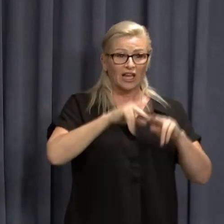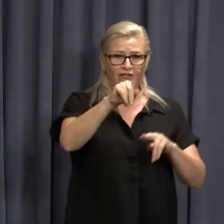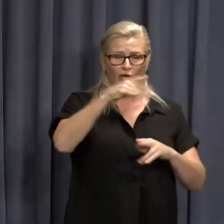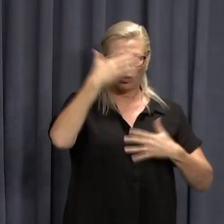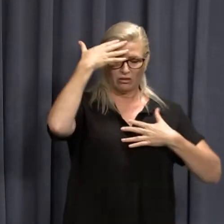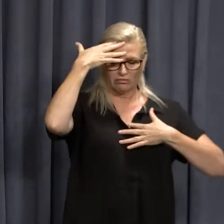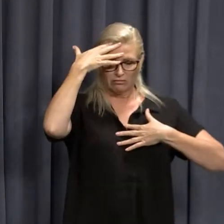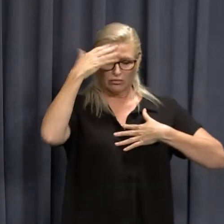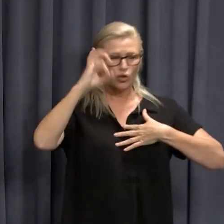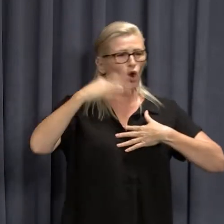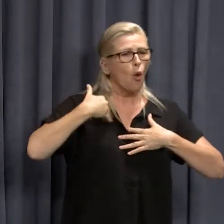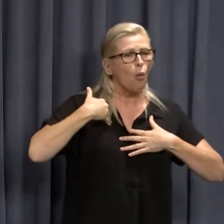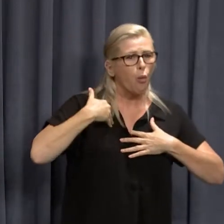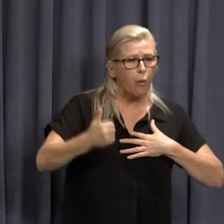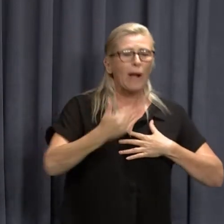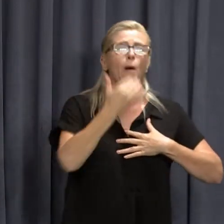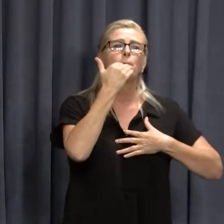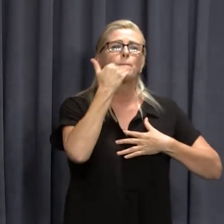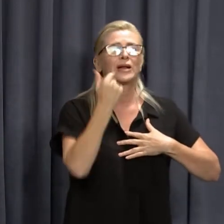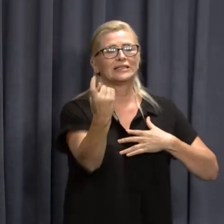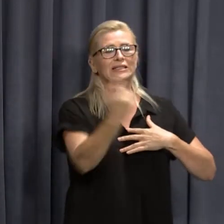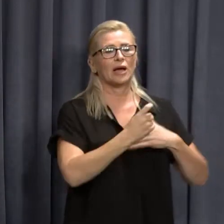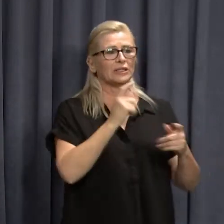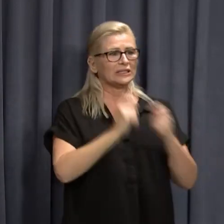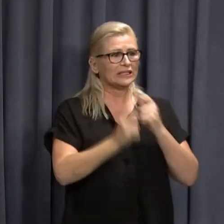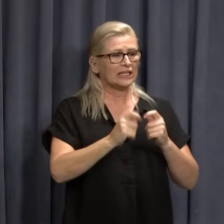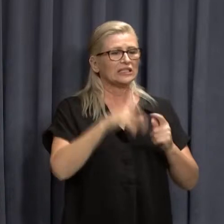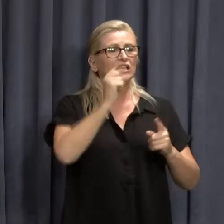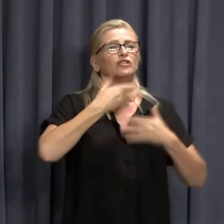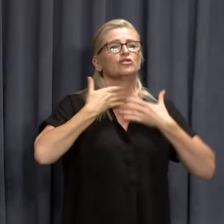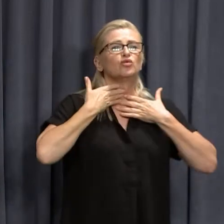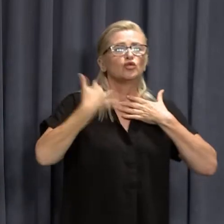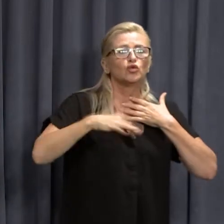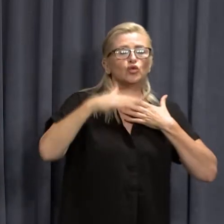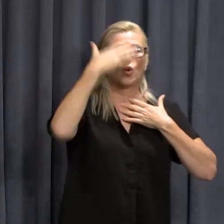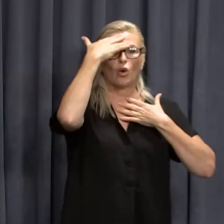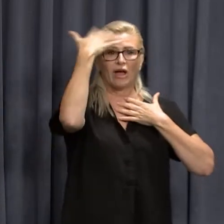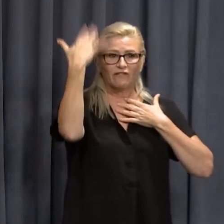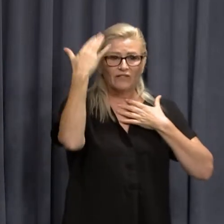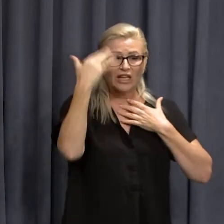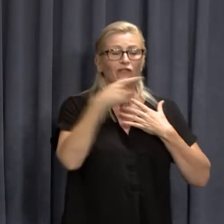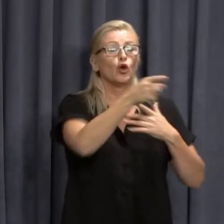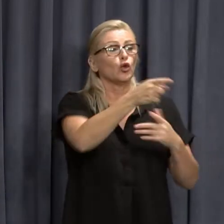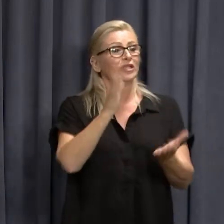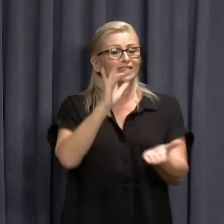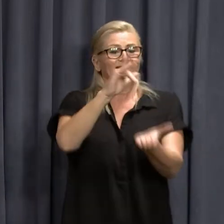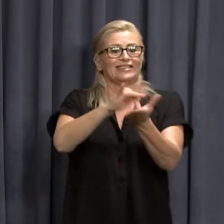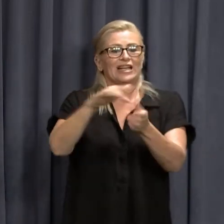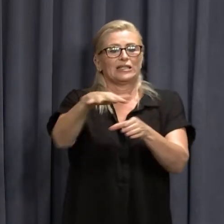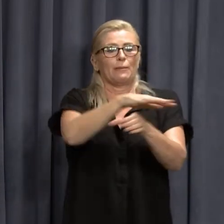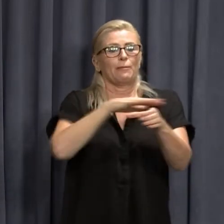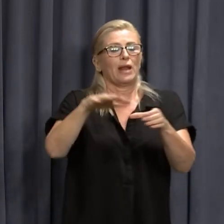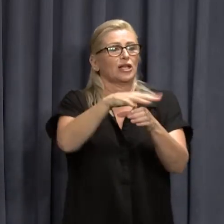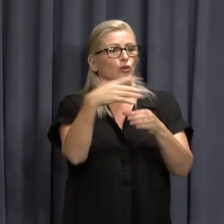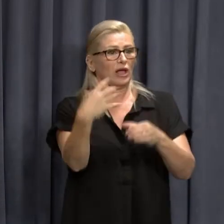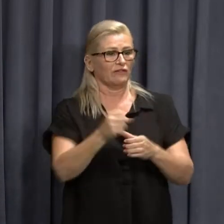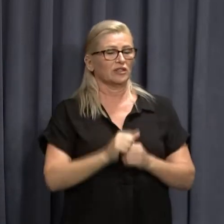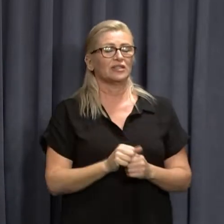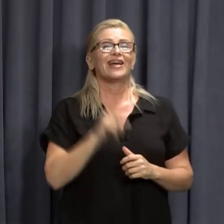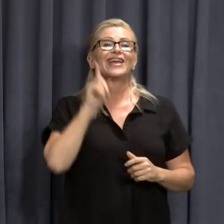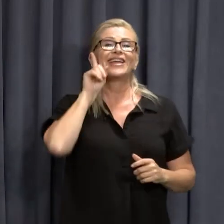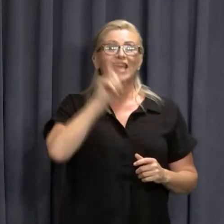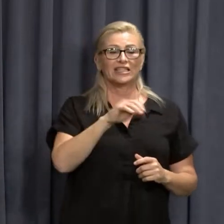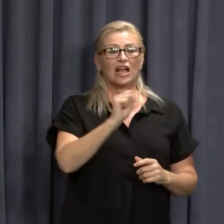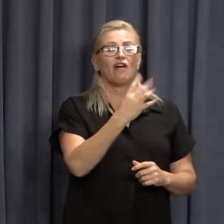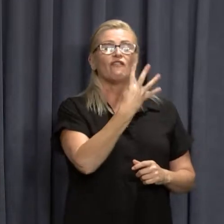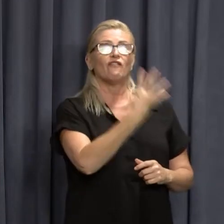unwell, if you have symptoms, if you have been to exposure sites that require it. Yesterday we undertook 4